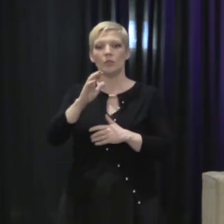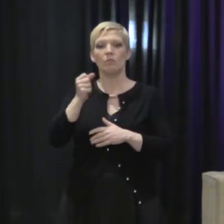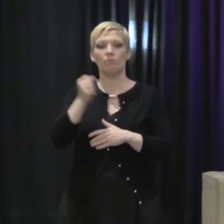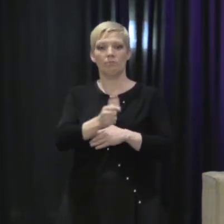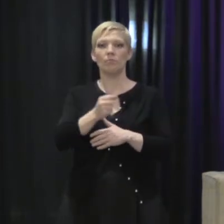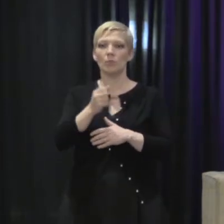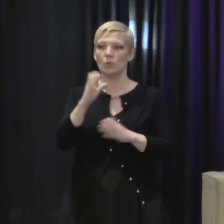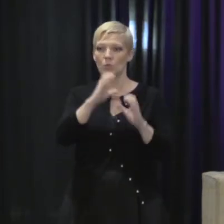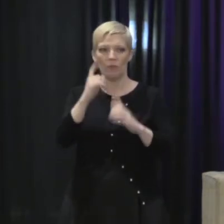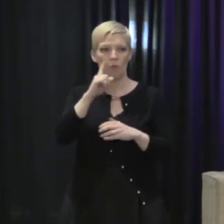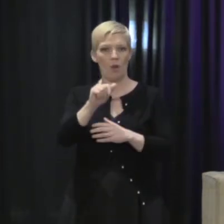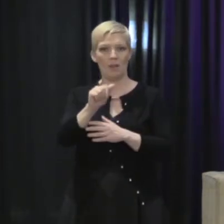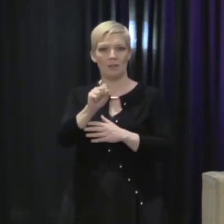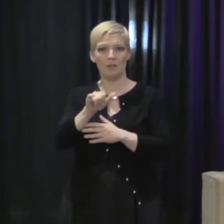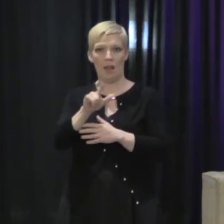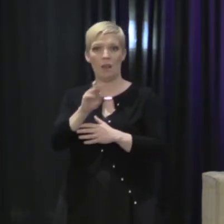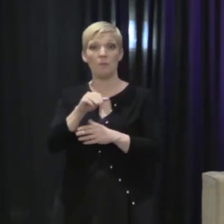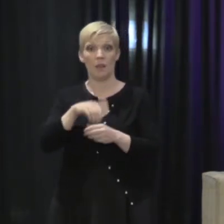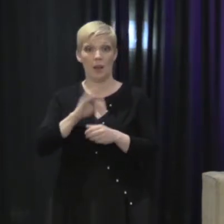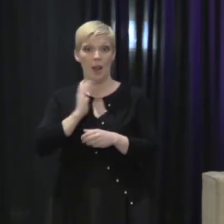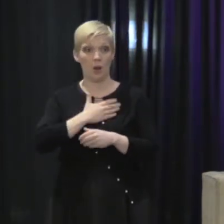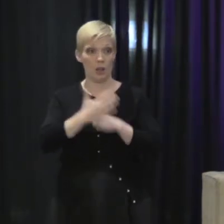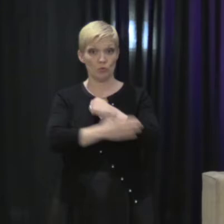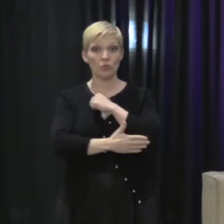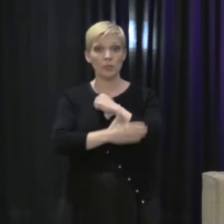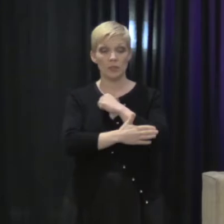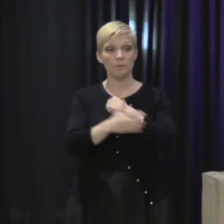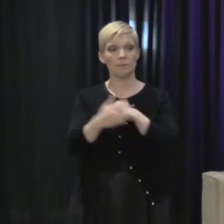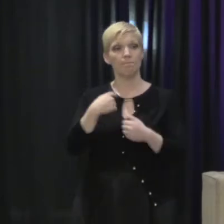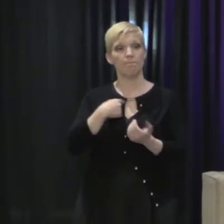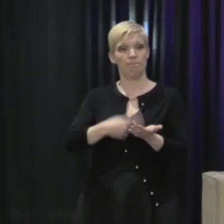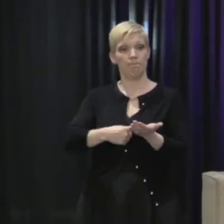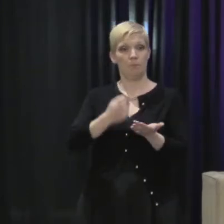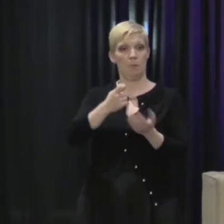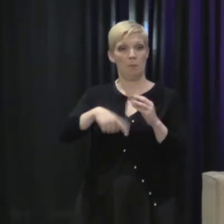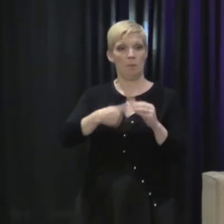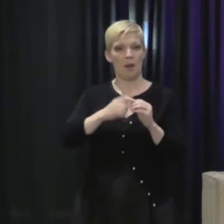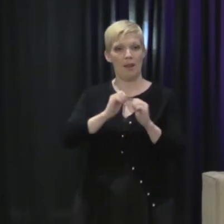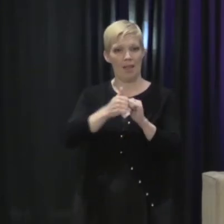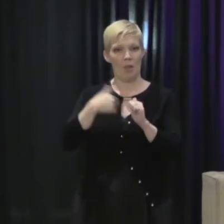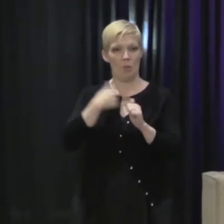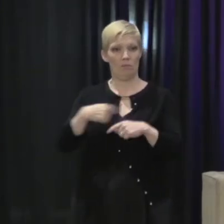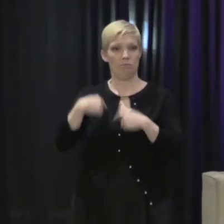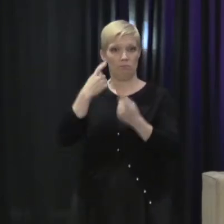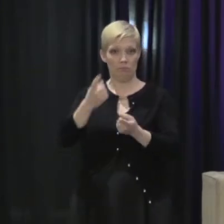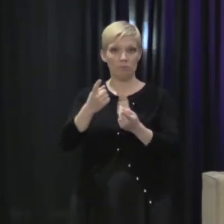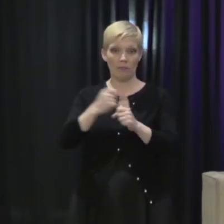our country. And we have to just continue to fight this. I'm going to talk a little bit about ways that we have been fighting it.